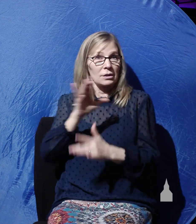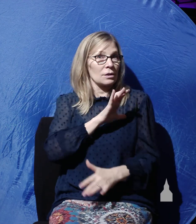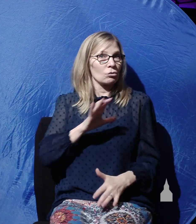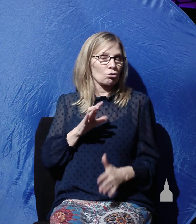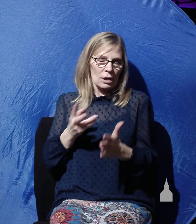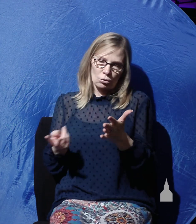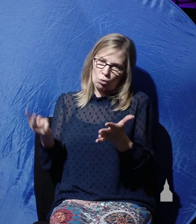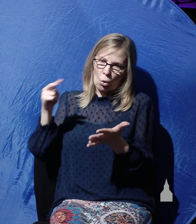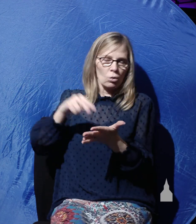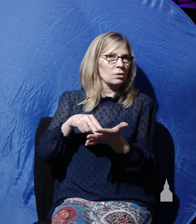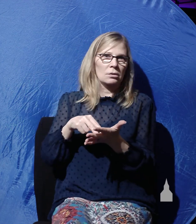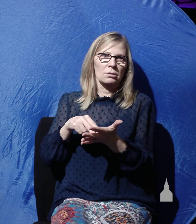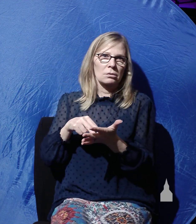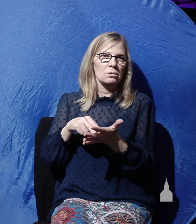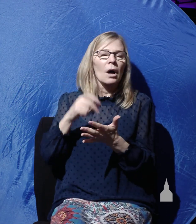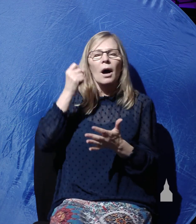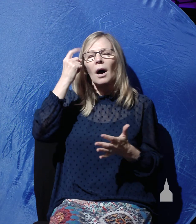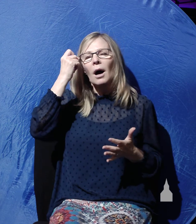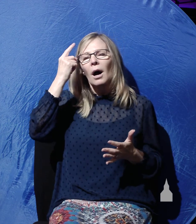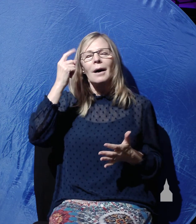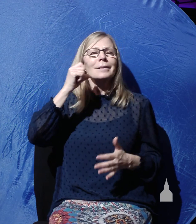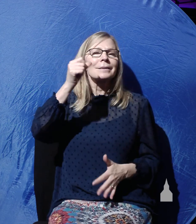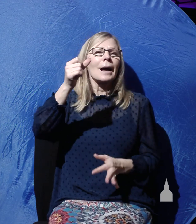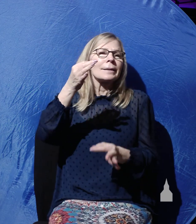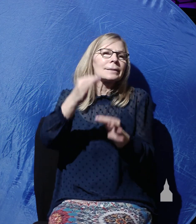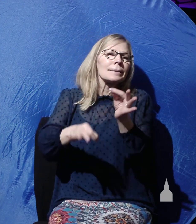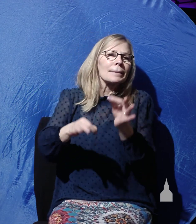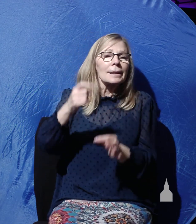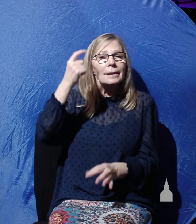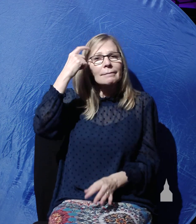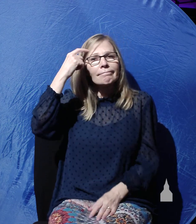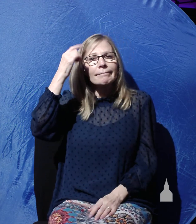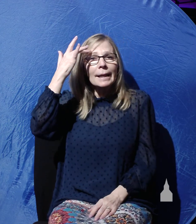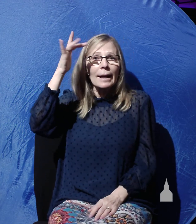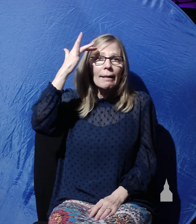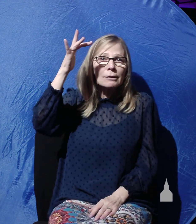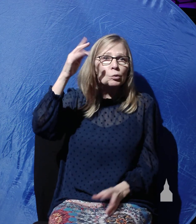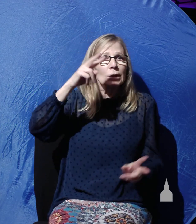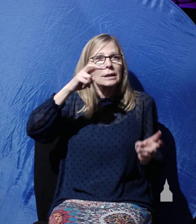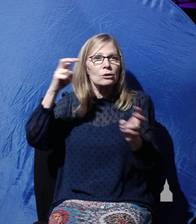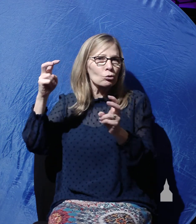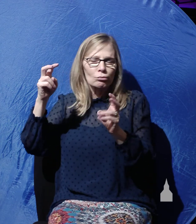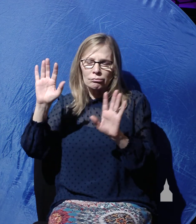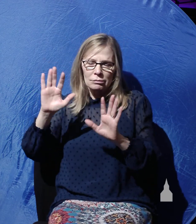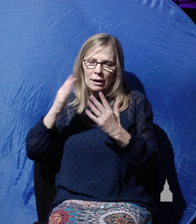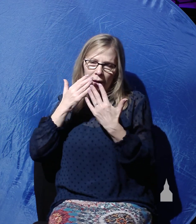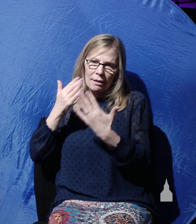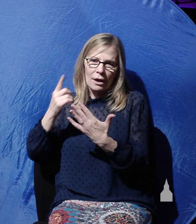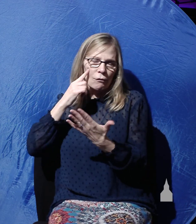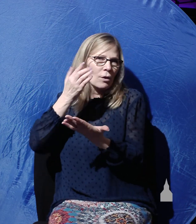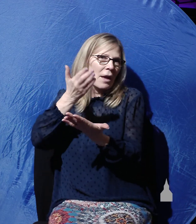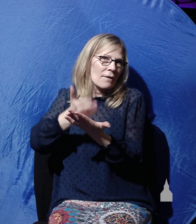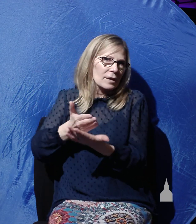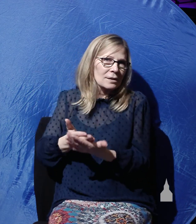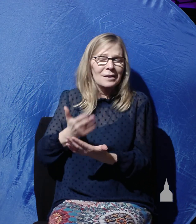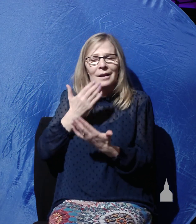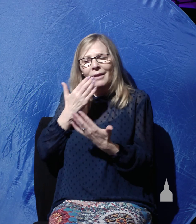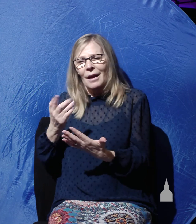from the dead, and I realize, Lord, this is not simply an intellectual issue. I thank you for the evidence. I thank you for the credible